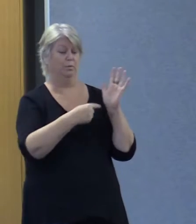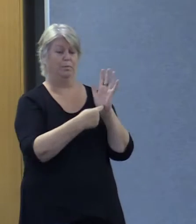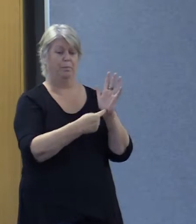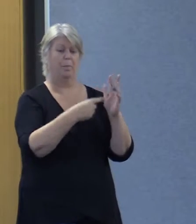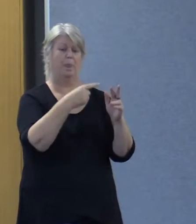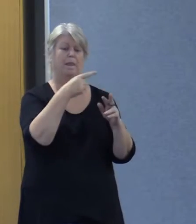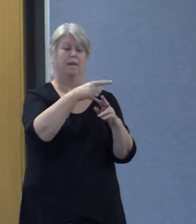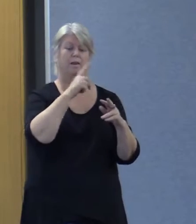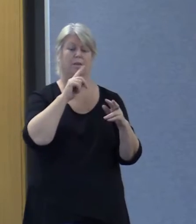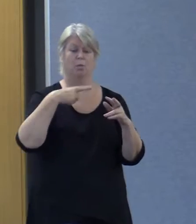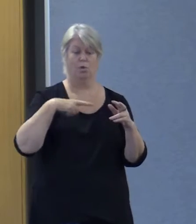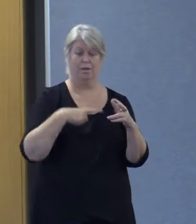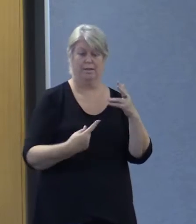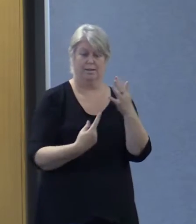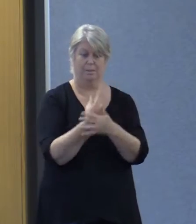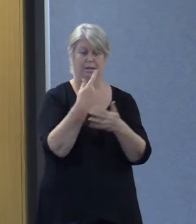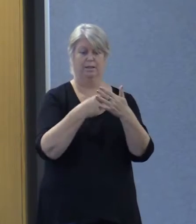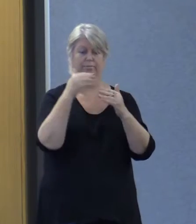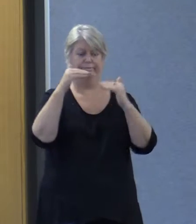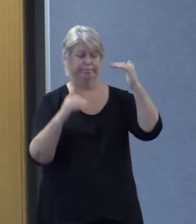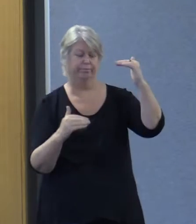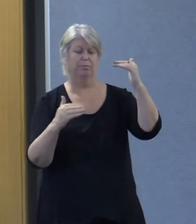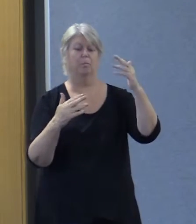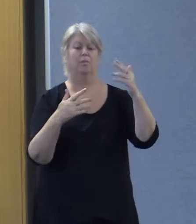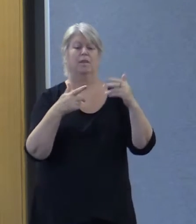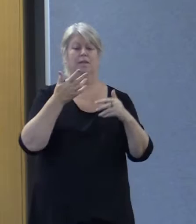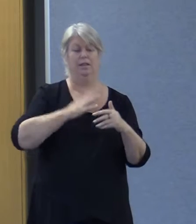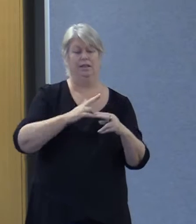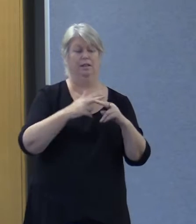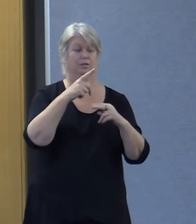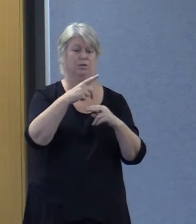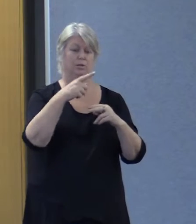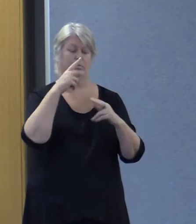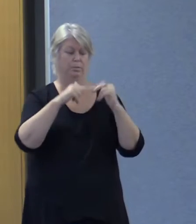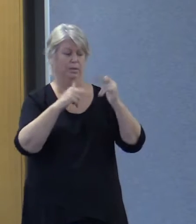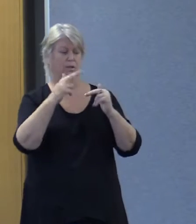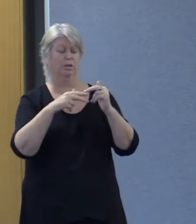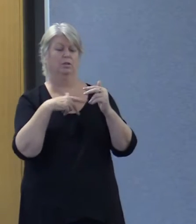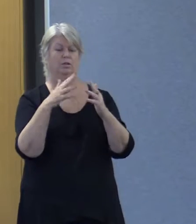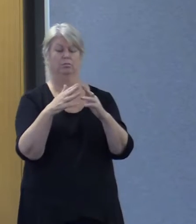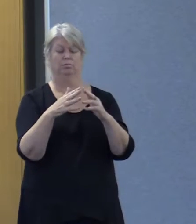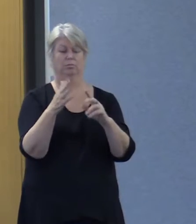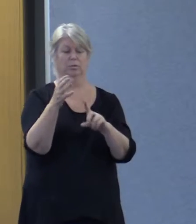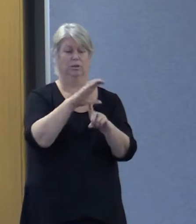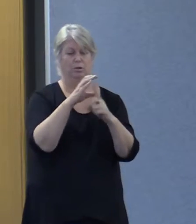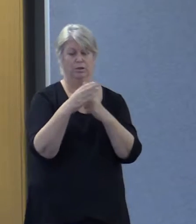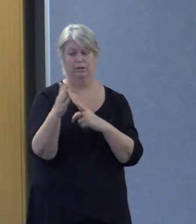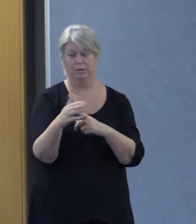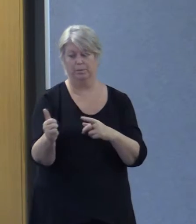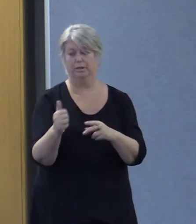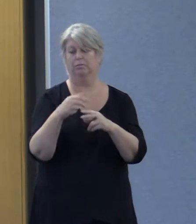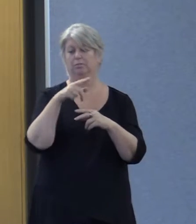issues and causes of disparity. It talks about the need to build culturally competent, safe and responsive